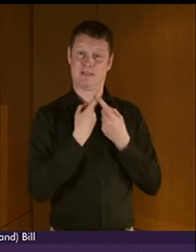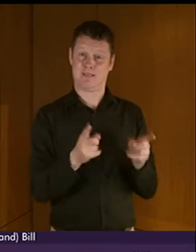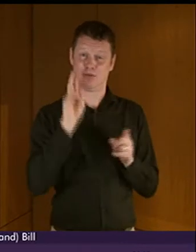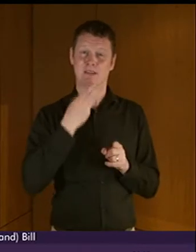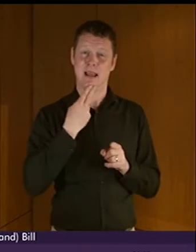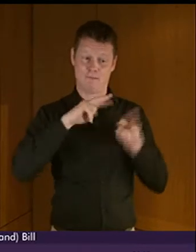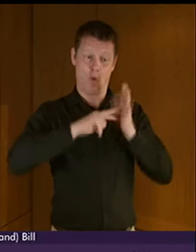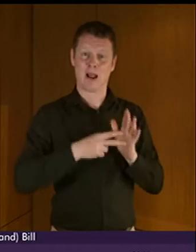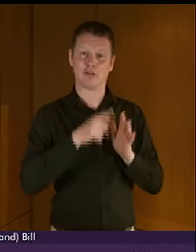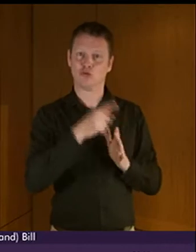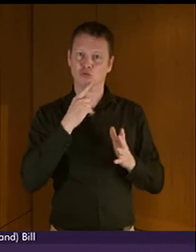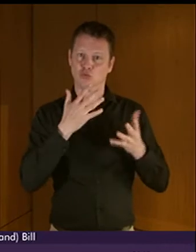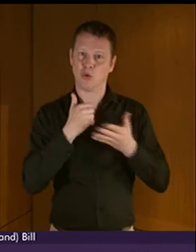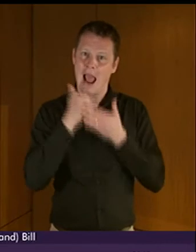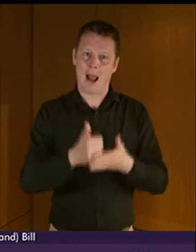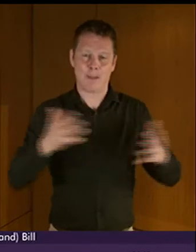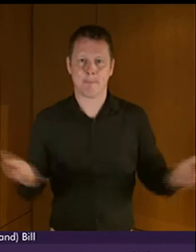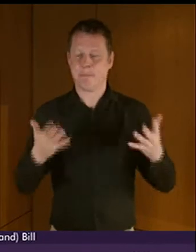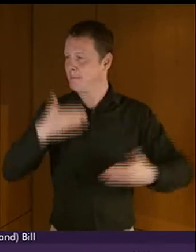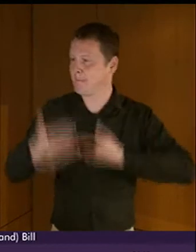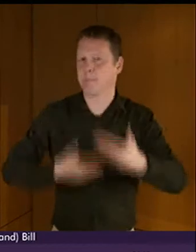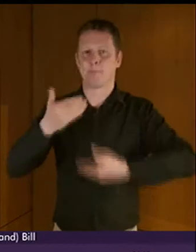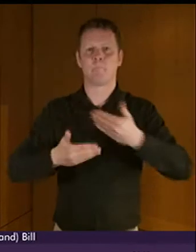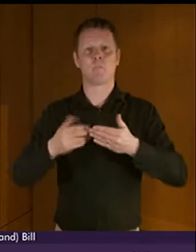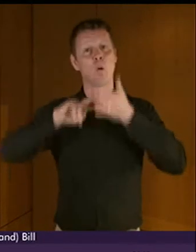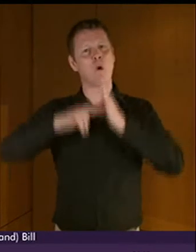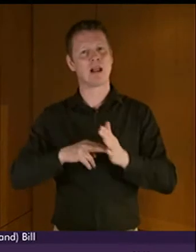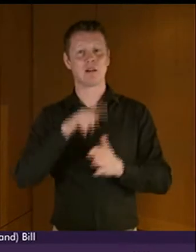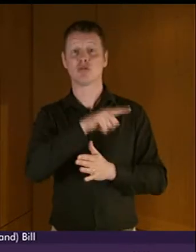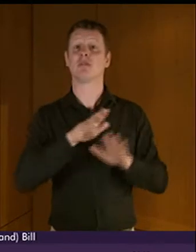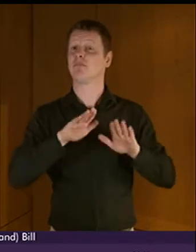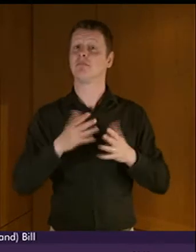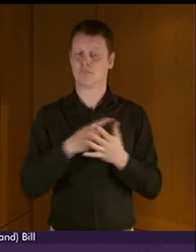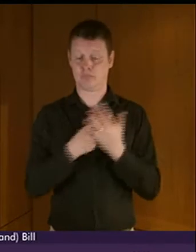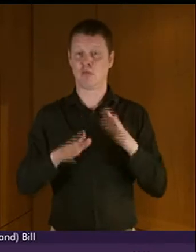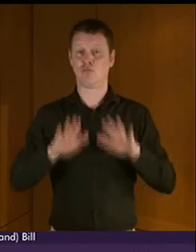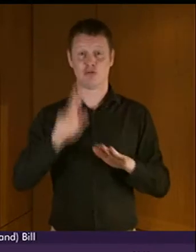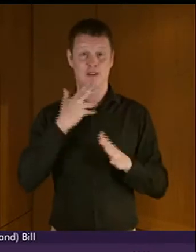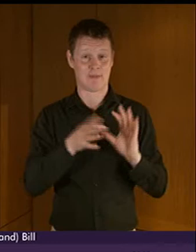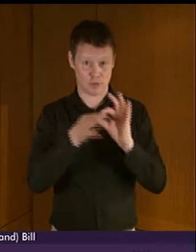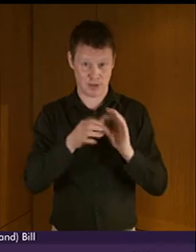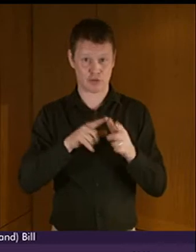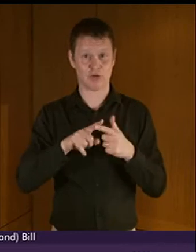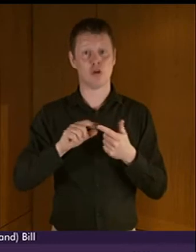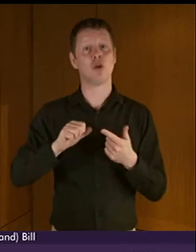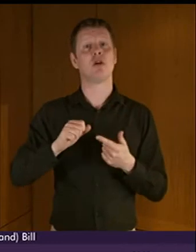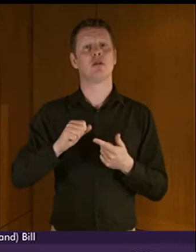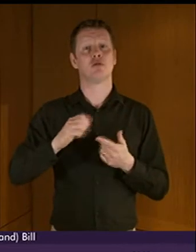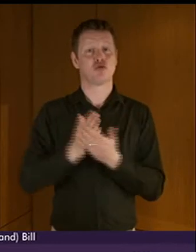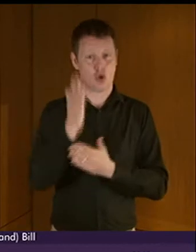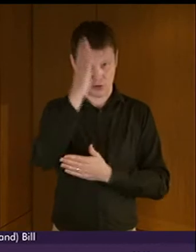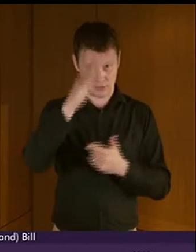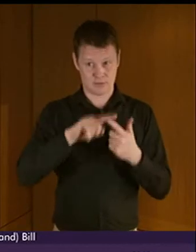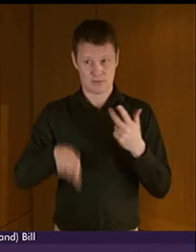help make this happen. The organisations are British Deaf Association, Scottish Council on